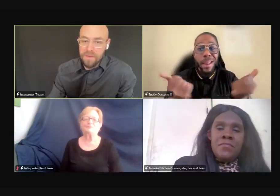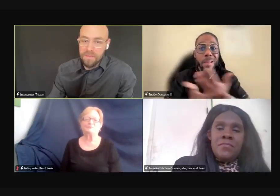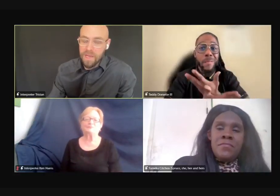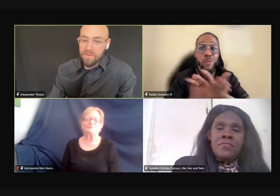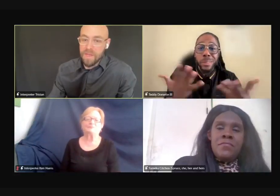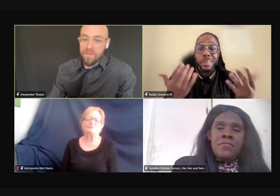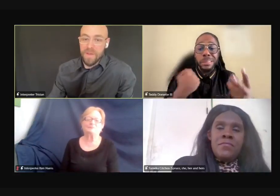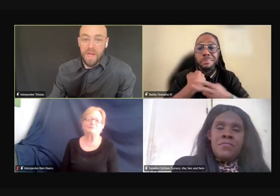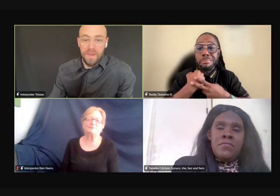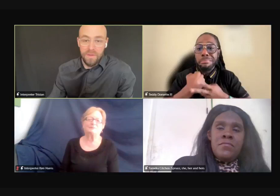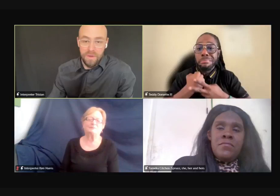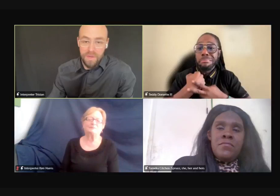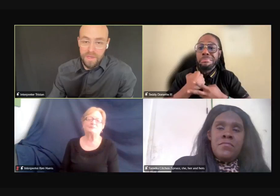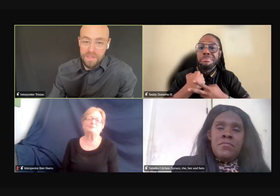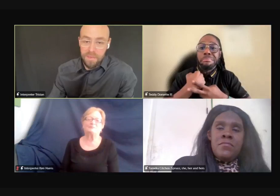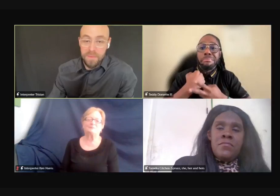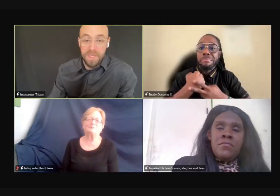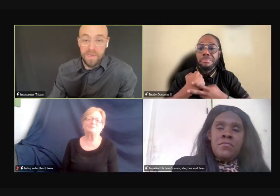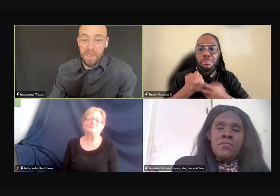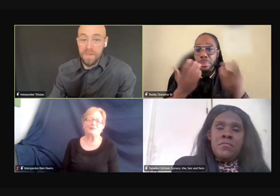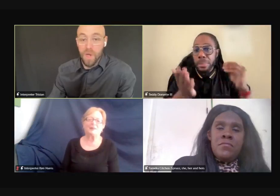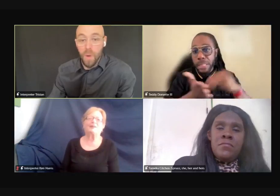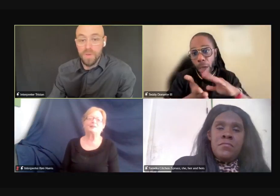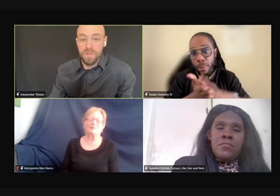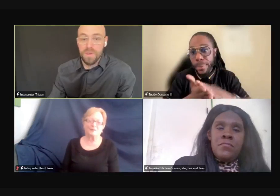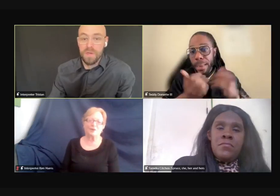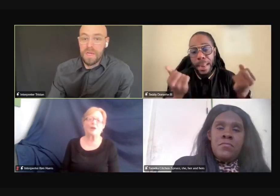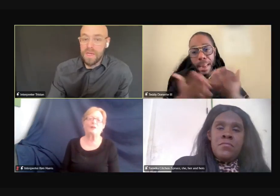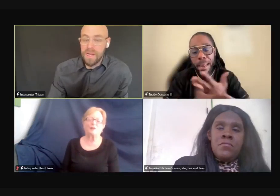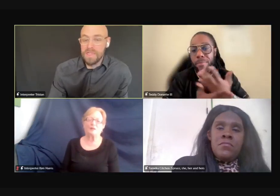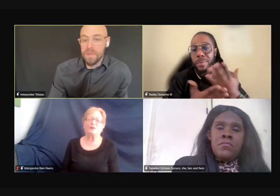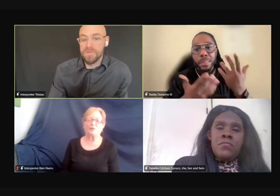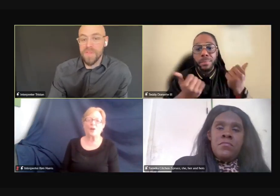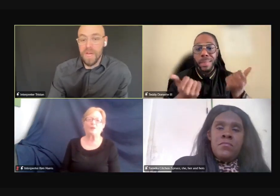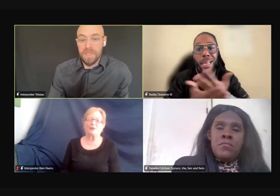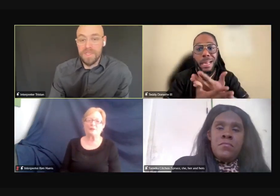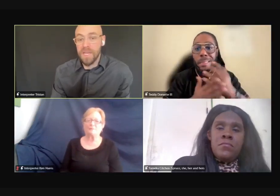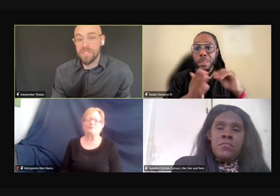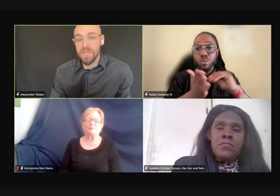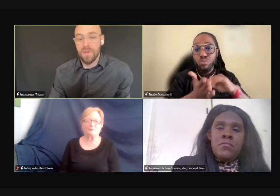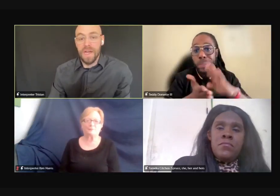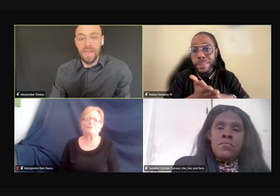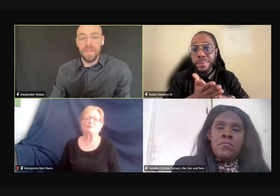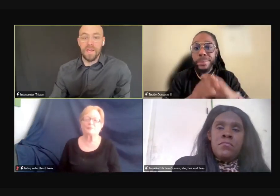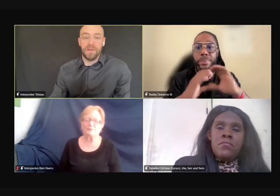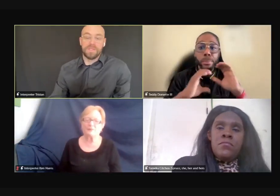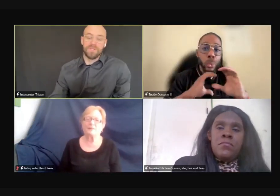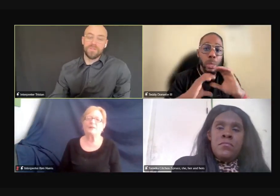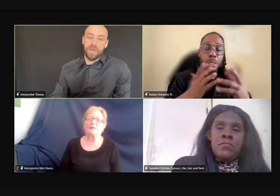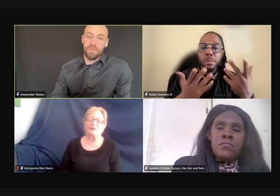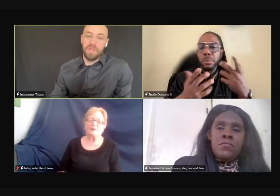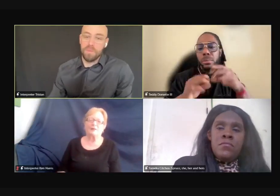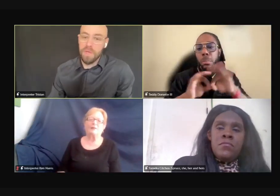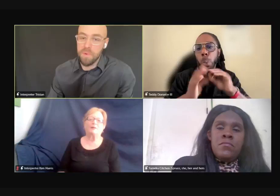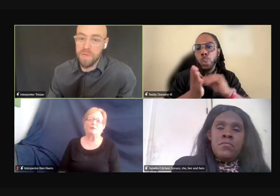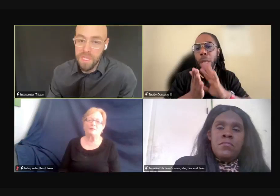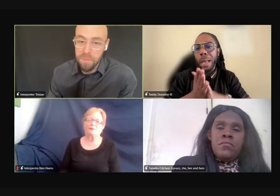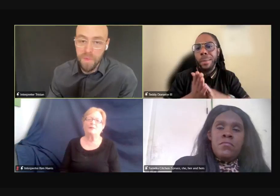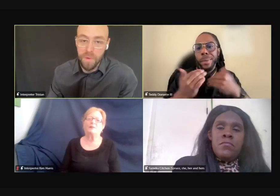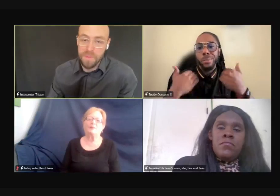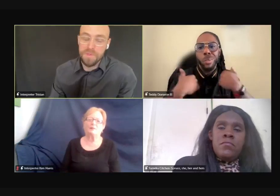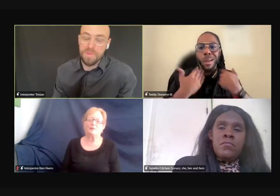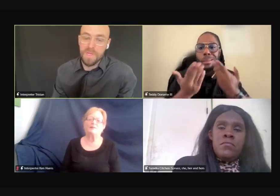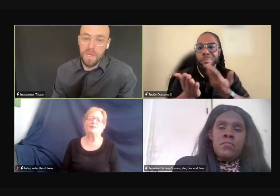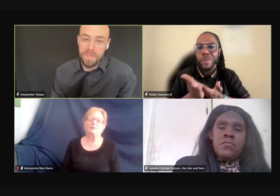can. If not, you can sometimes get notes, or any types of documentation, or anything else. I just recommend that people